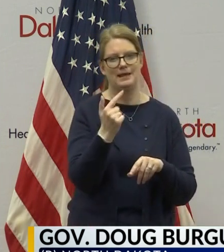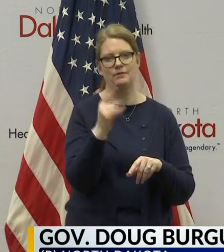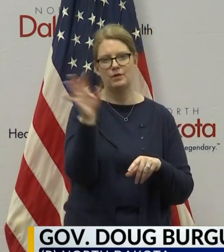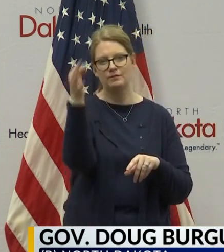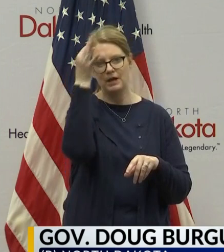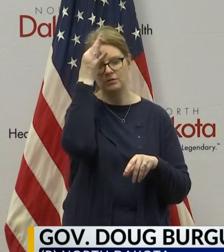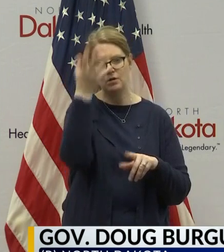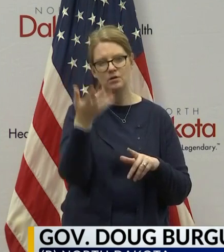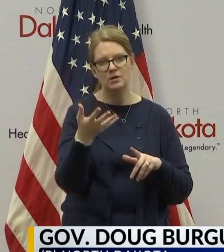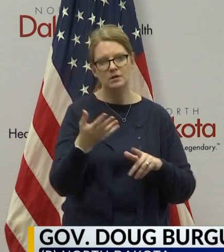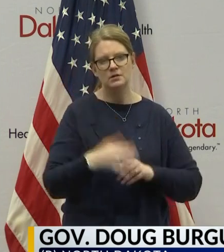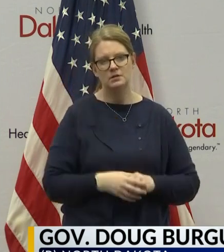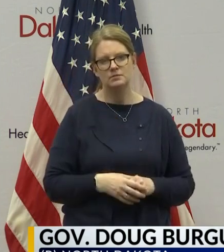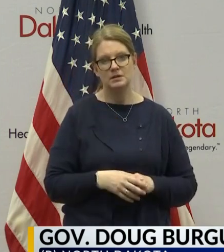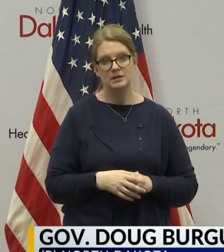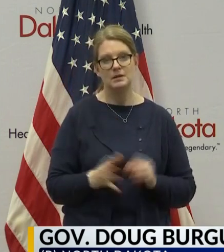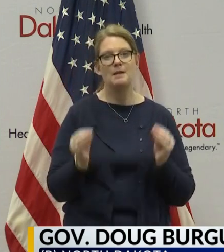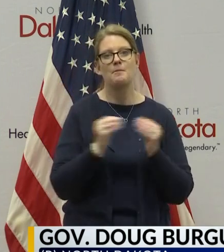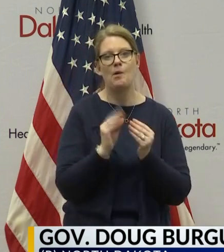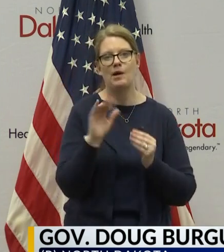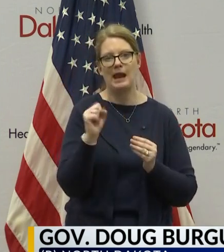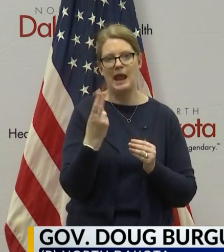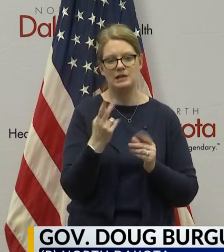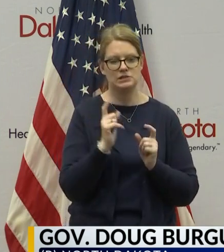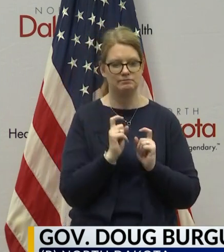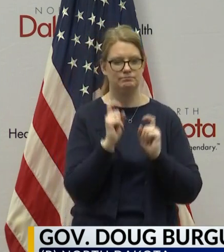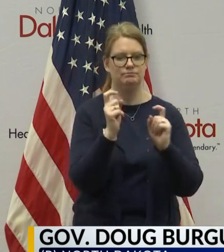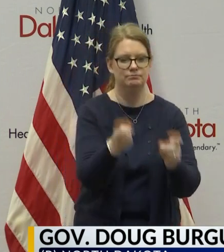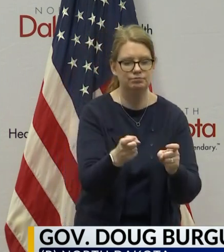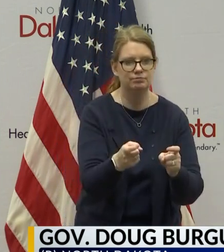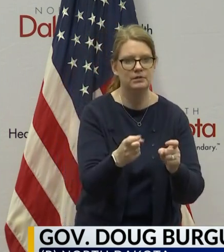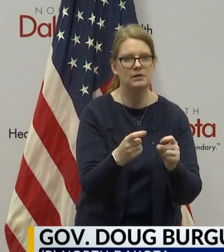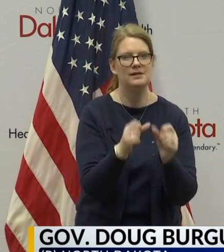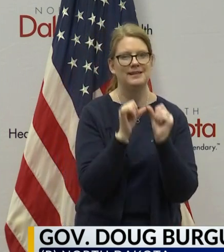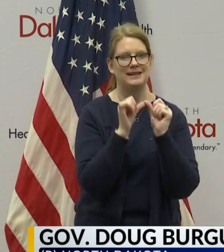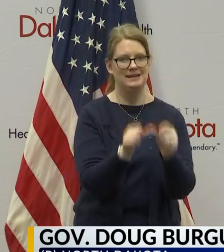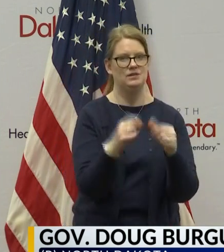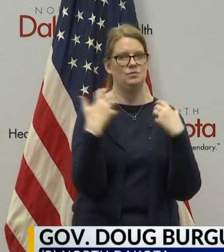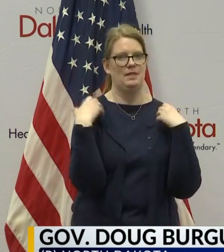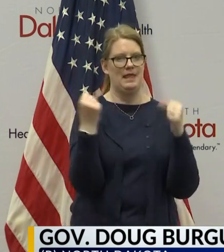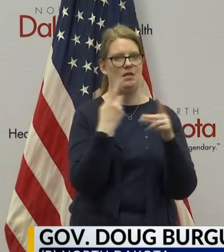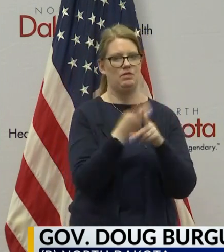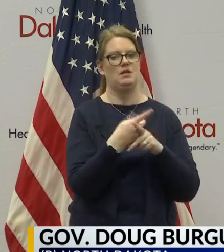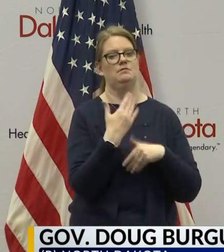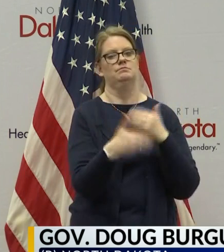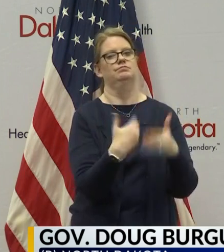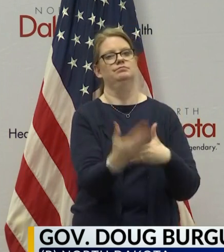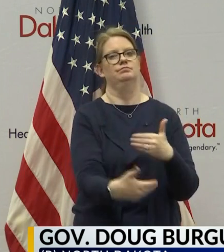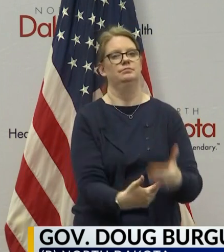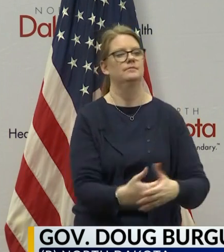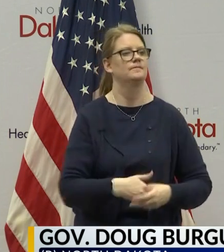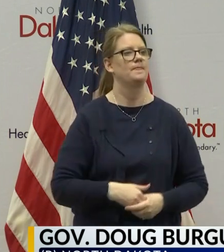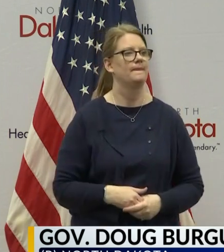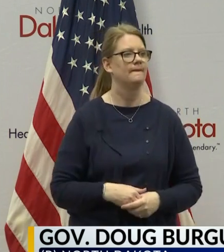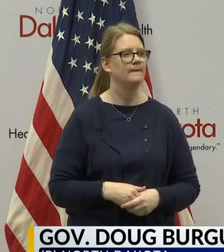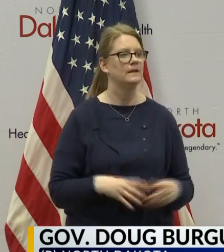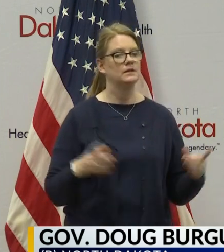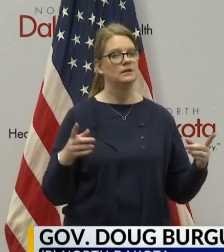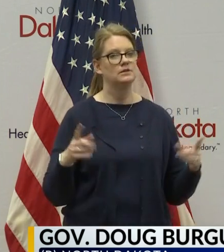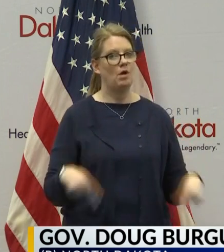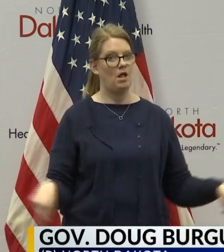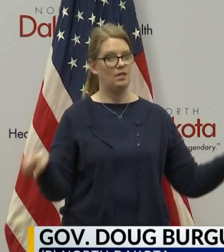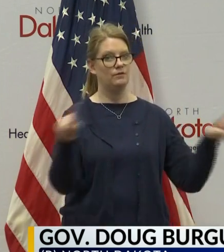that could be another injection of cash flow that keeps our health care system rolling. So I'd say to everybody